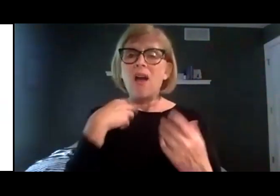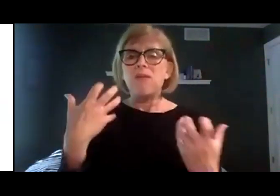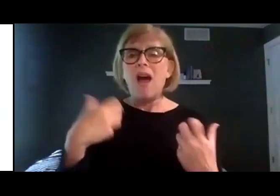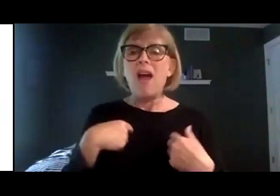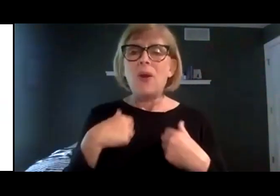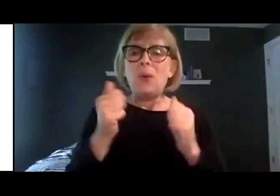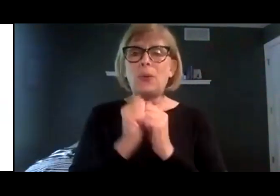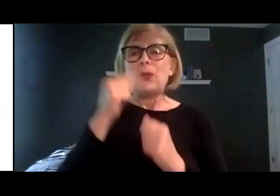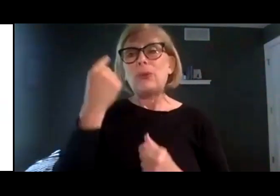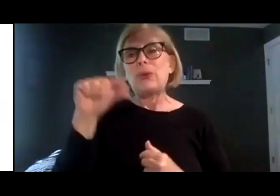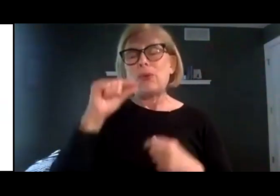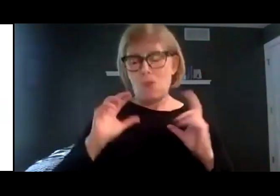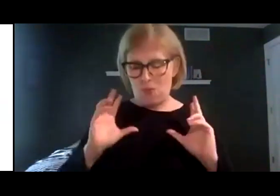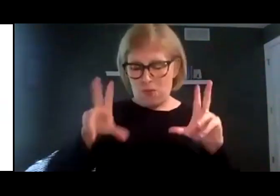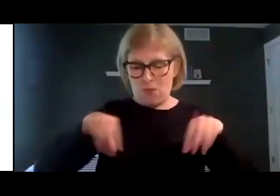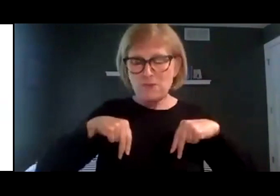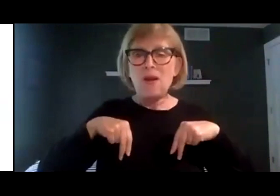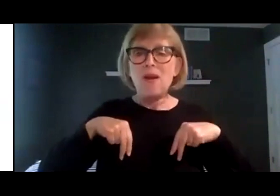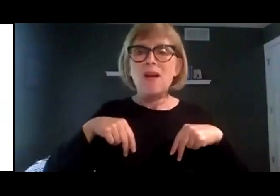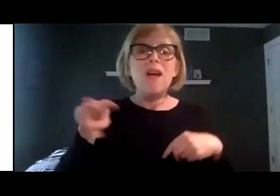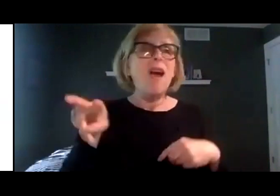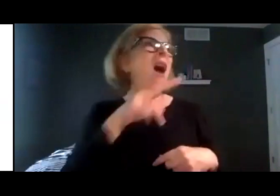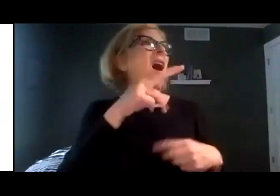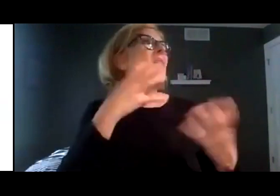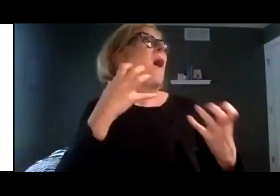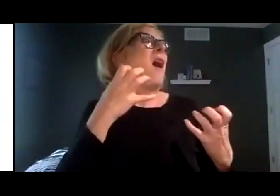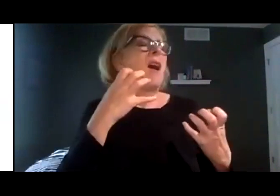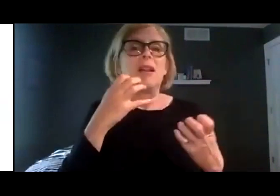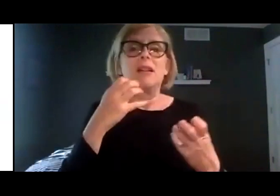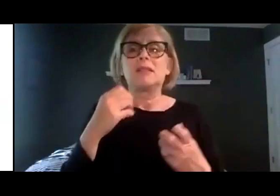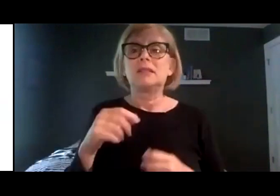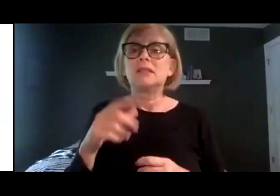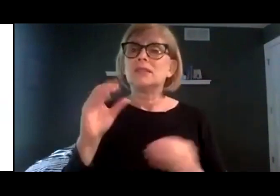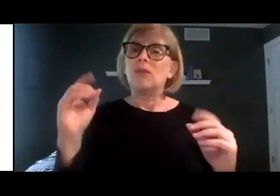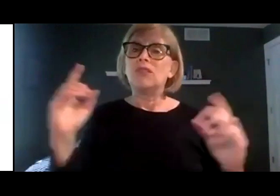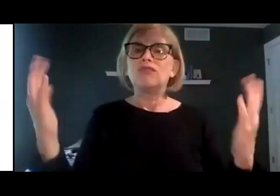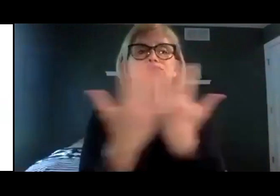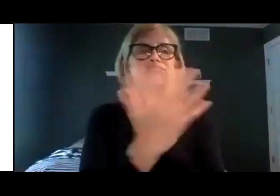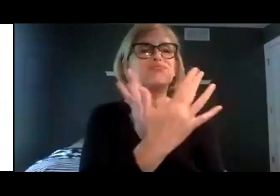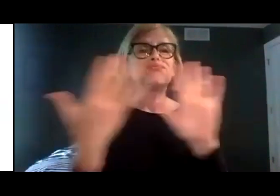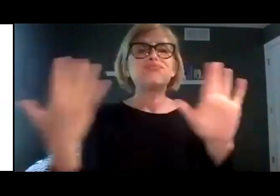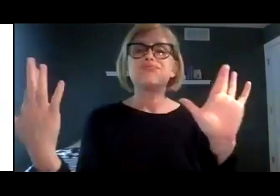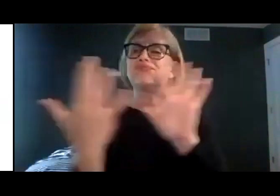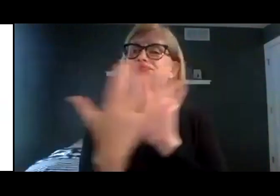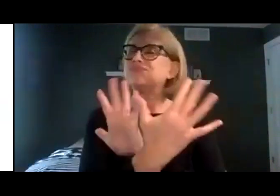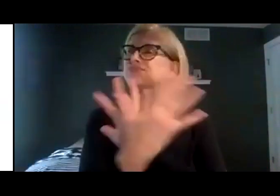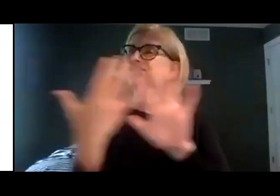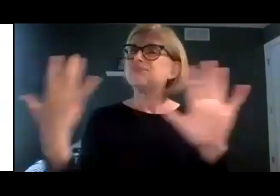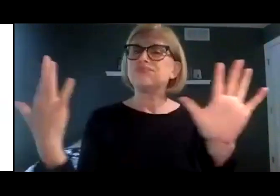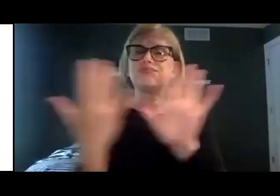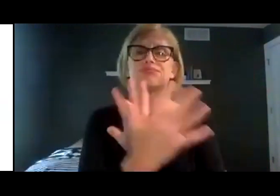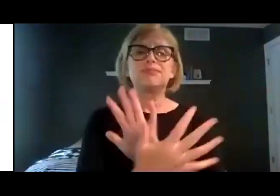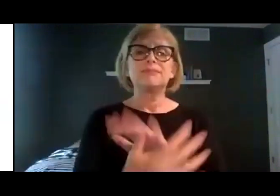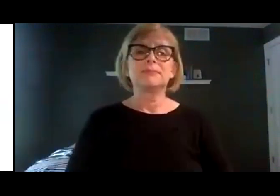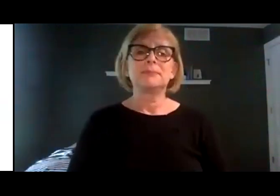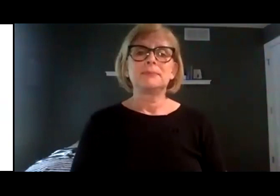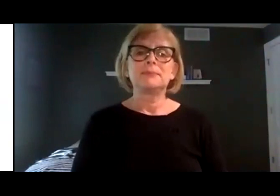But no one ever seemed to want a small bear in green overalls.